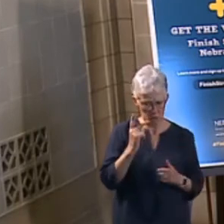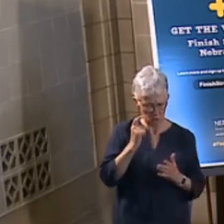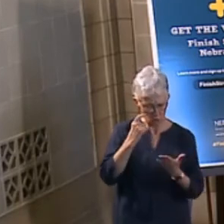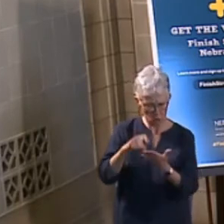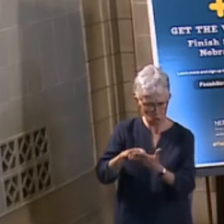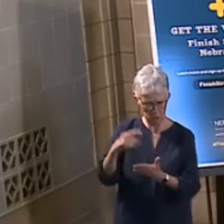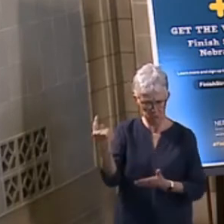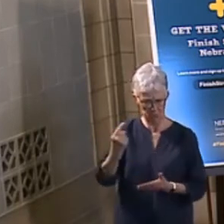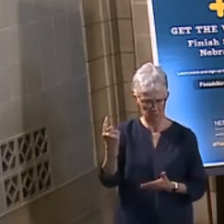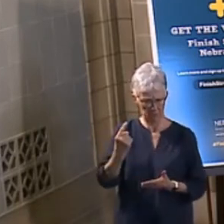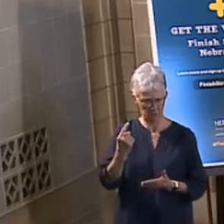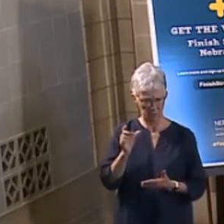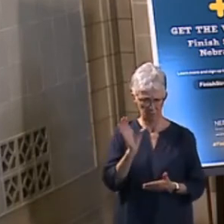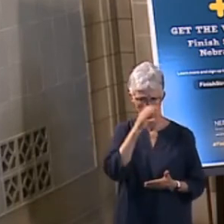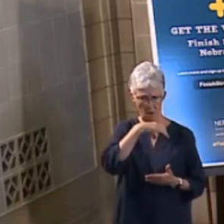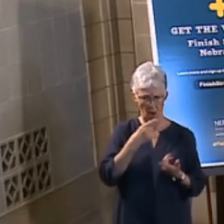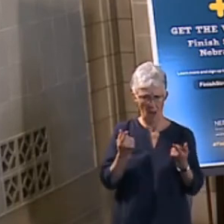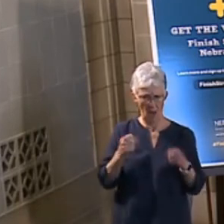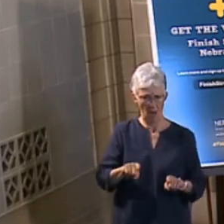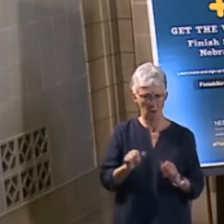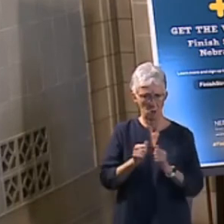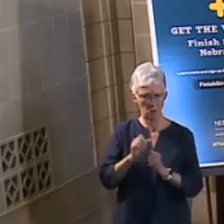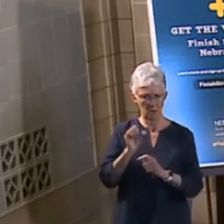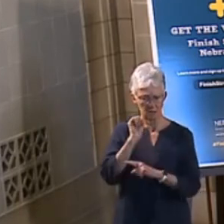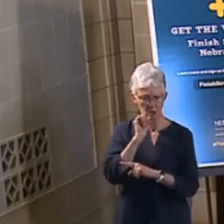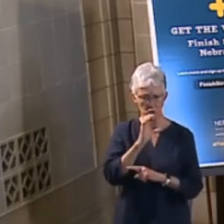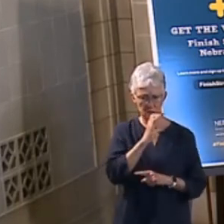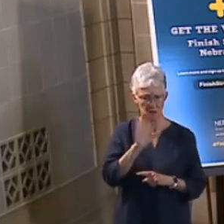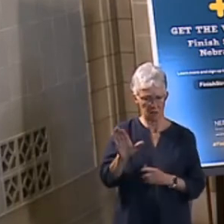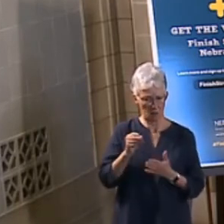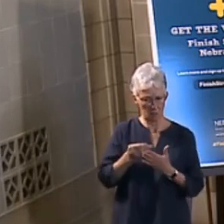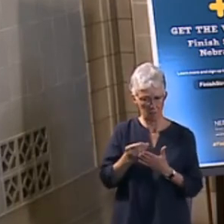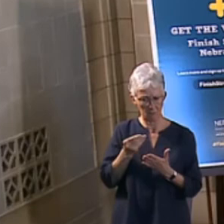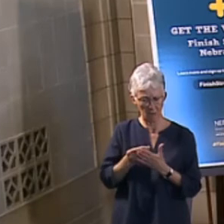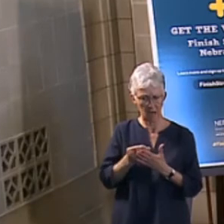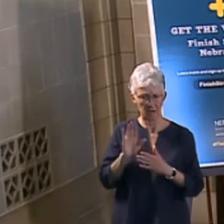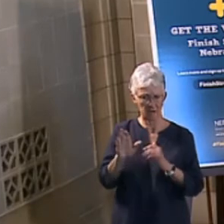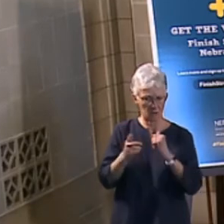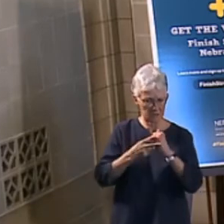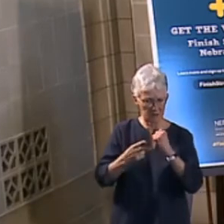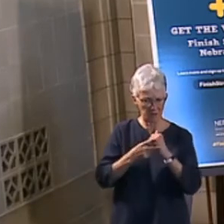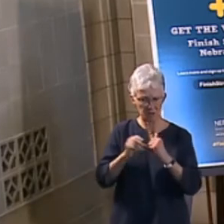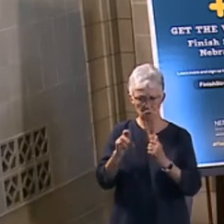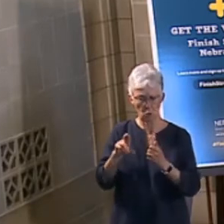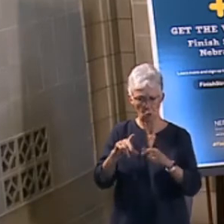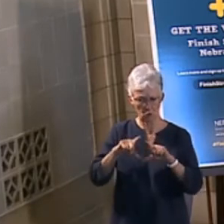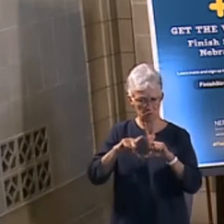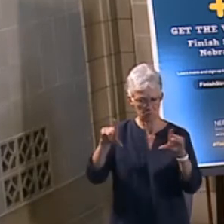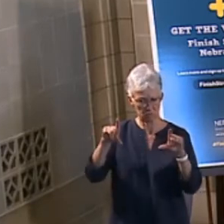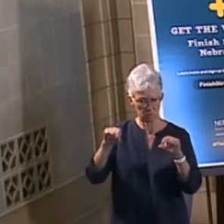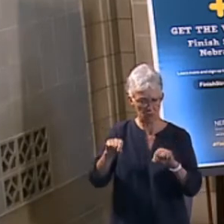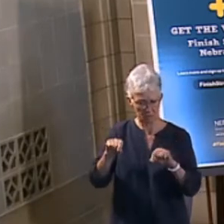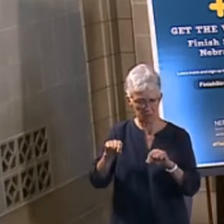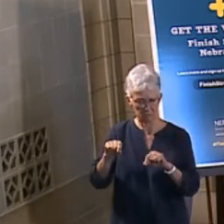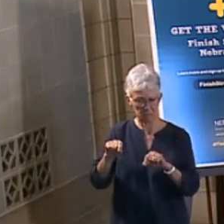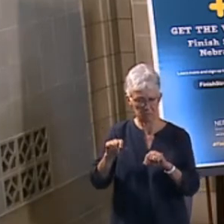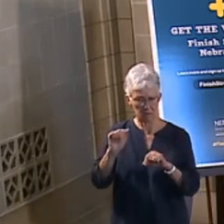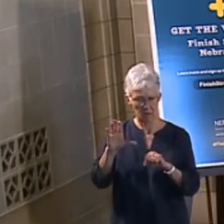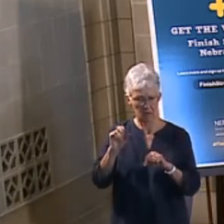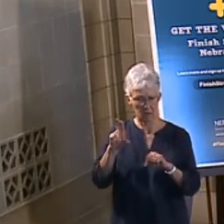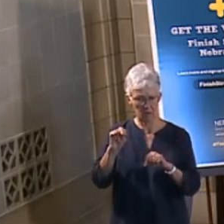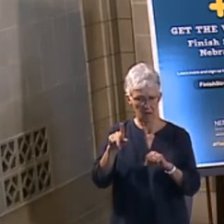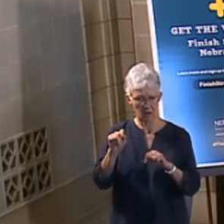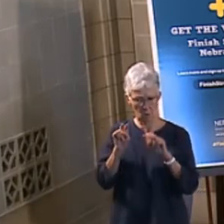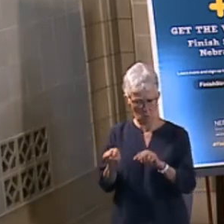being taken advantage advantage of. It applied to checking accounts and savings accounts and so forth. But this year,